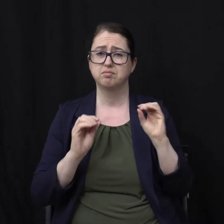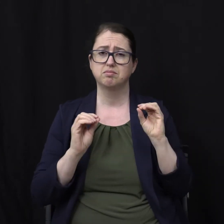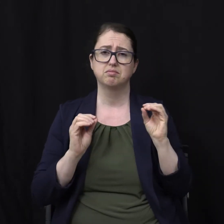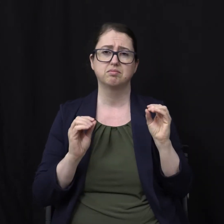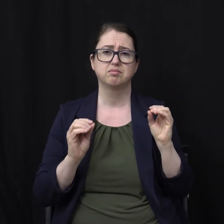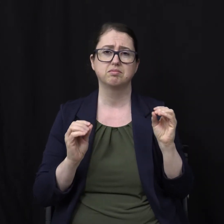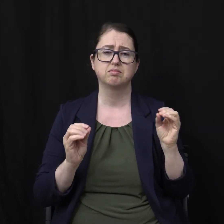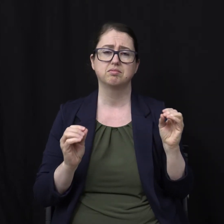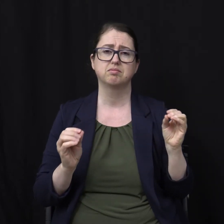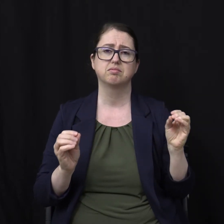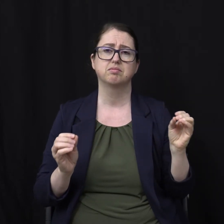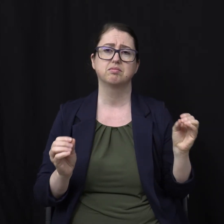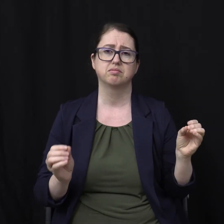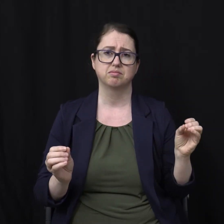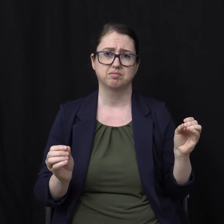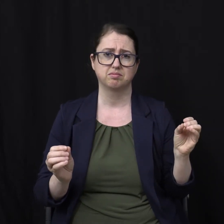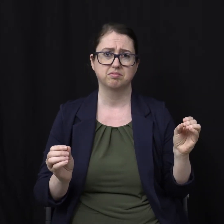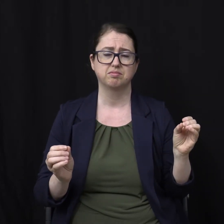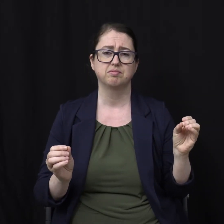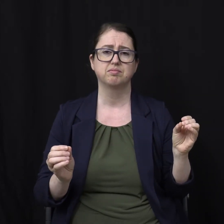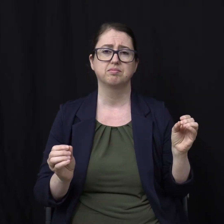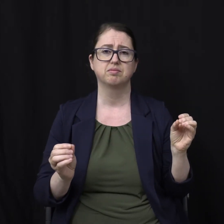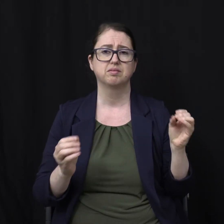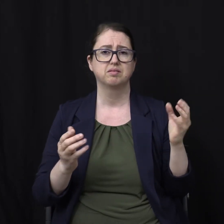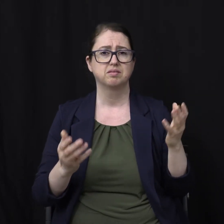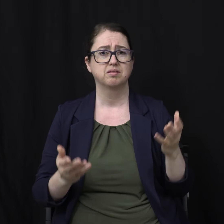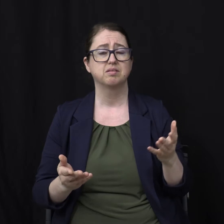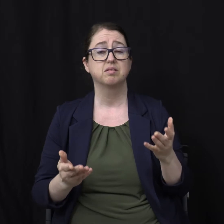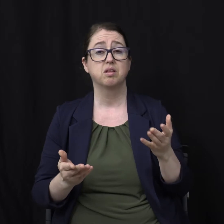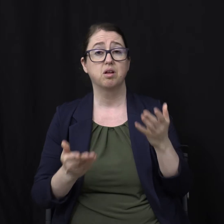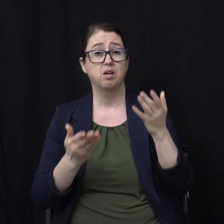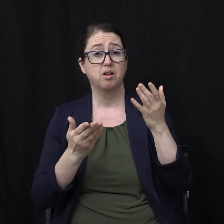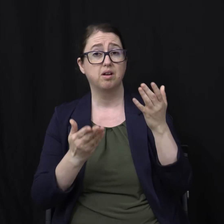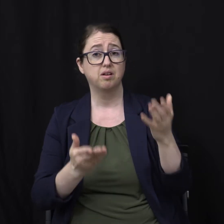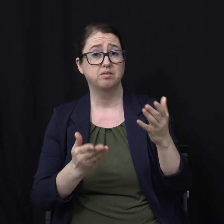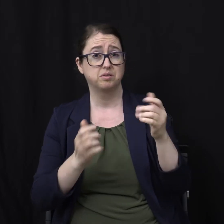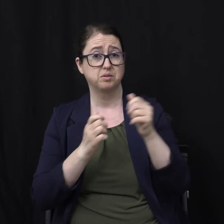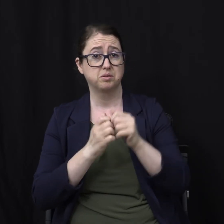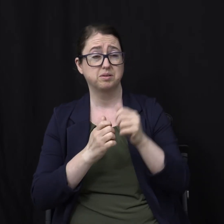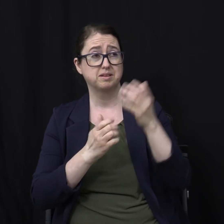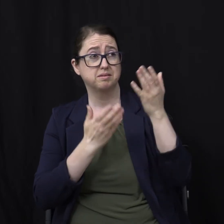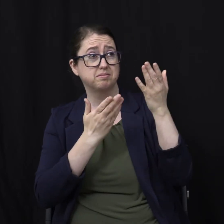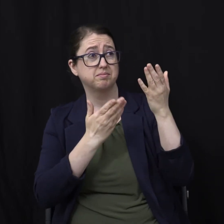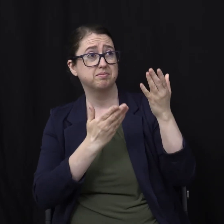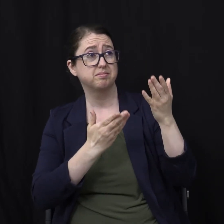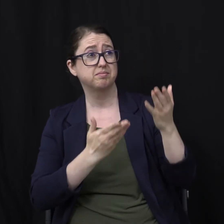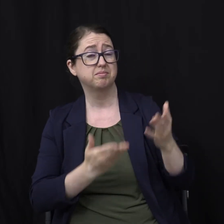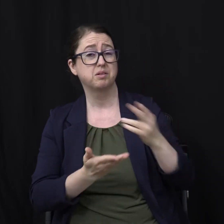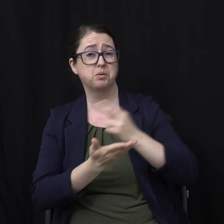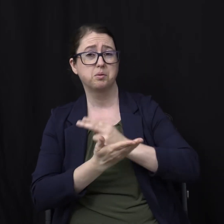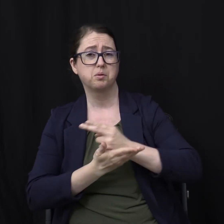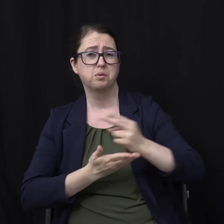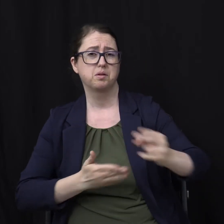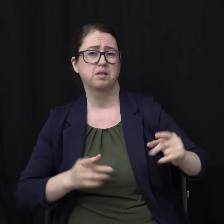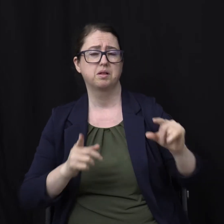Offered me within thy holy word